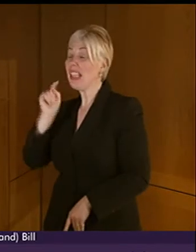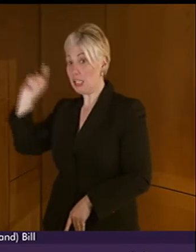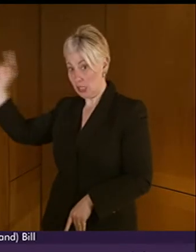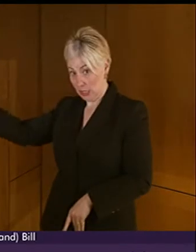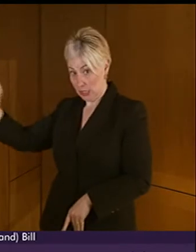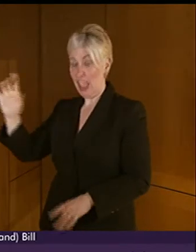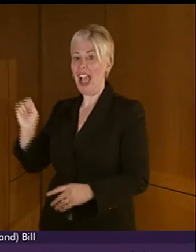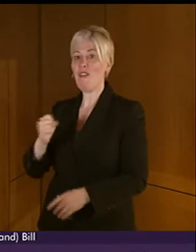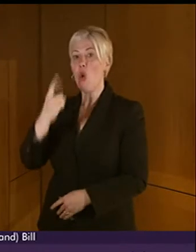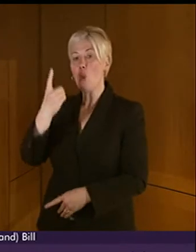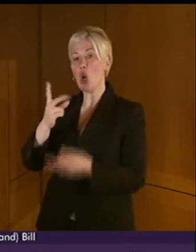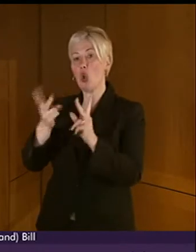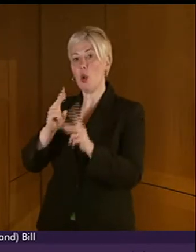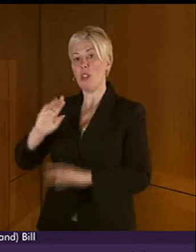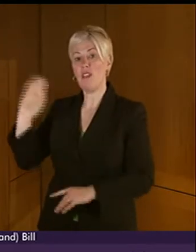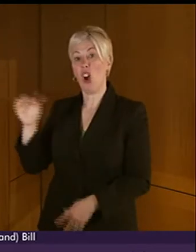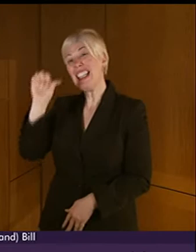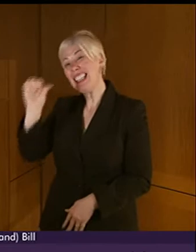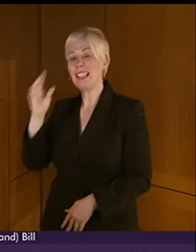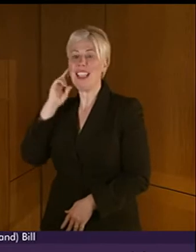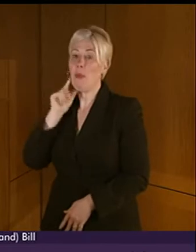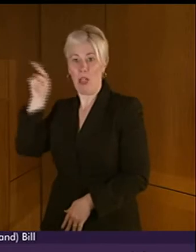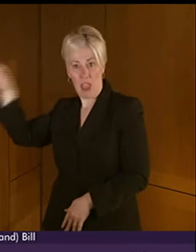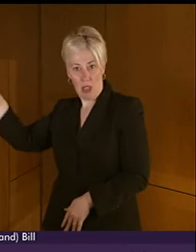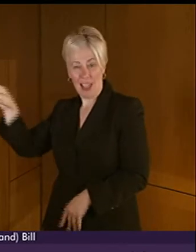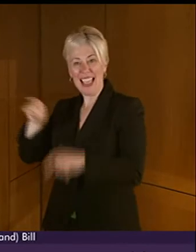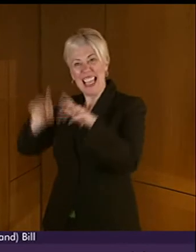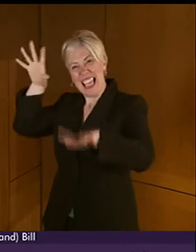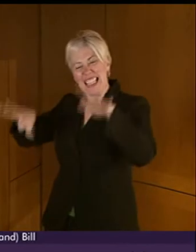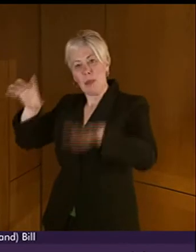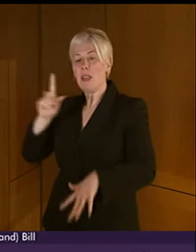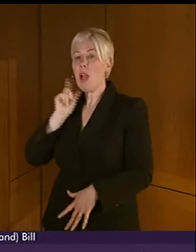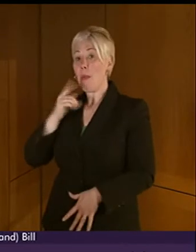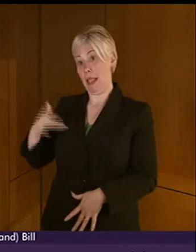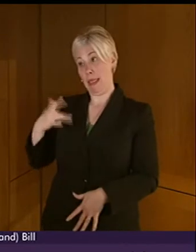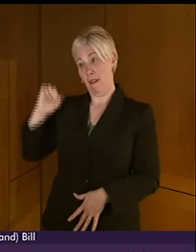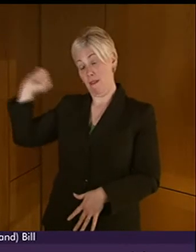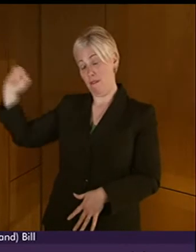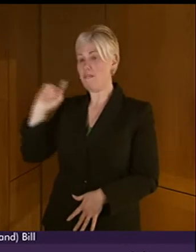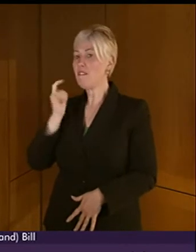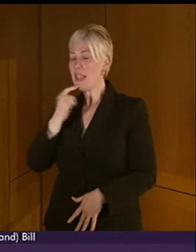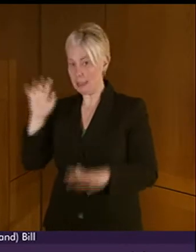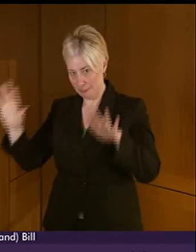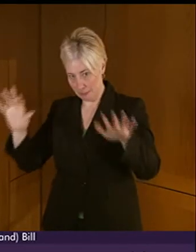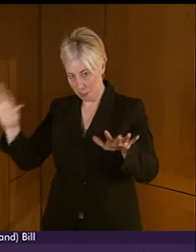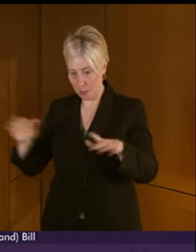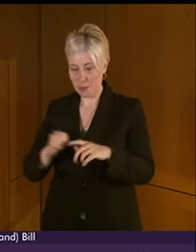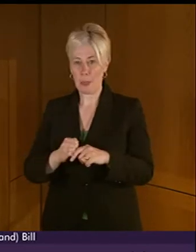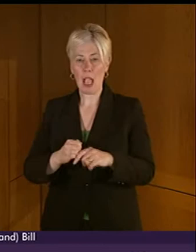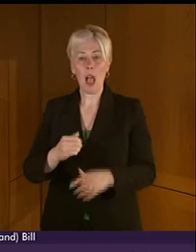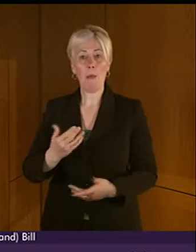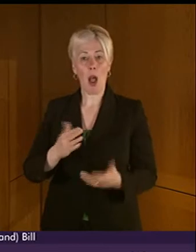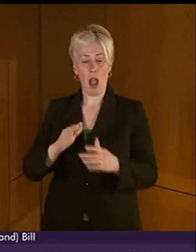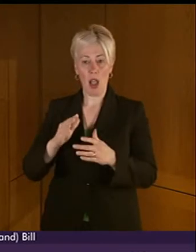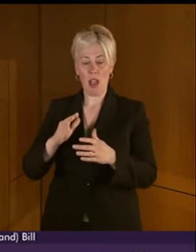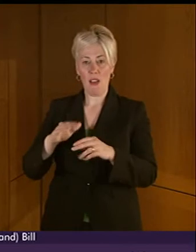6. It is horrifying to learn that hearing parents are finding it difficult to communicate with their deaf children because the parents cannot get access to